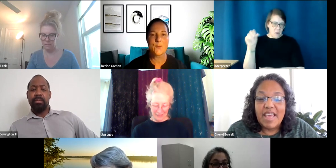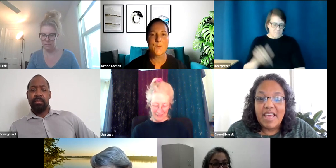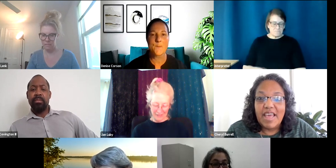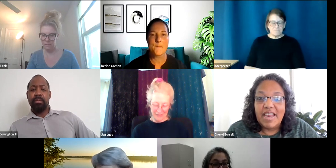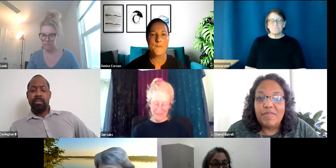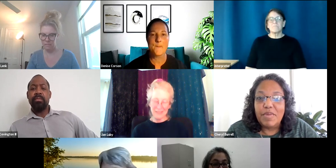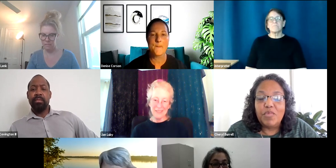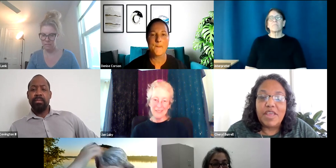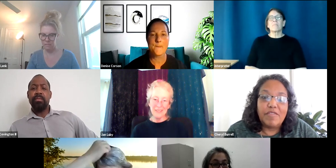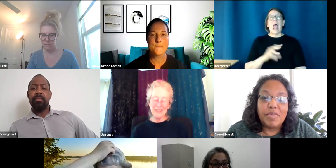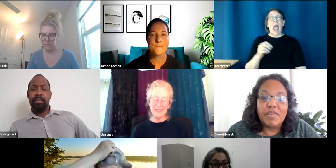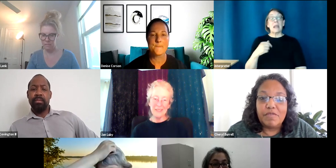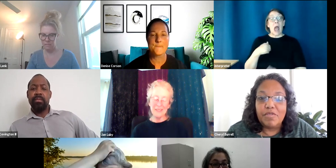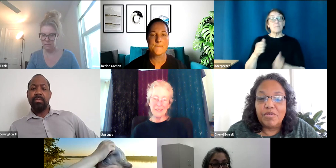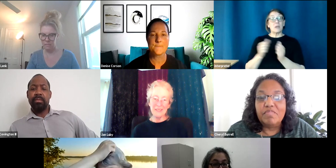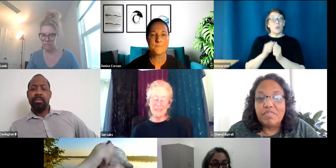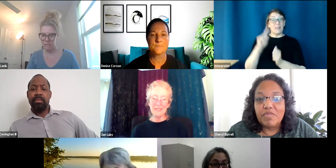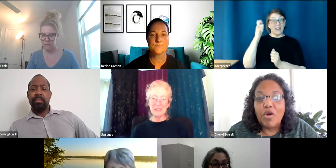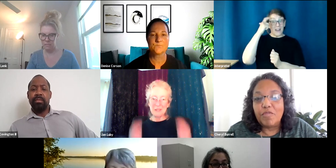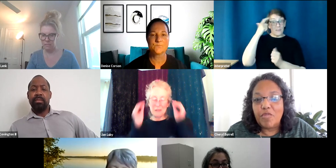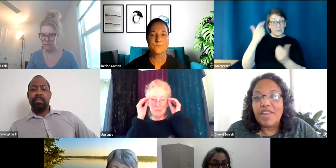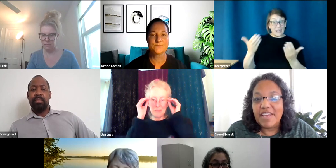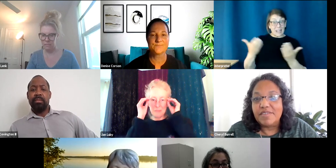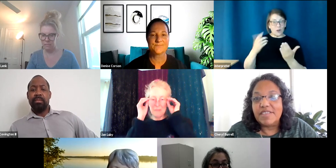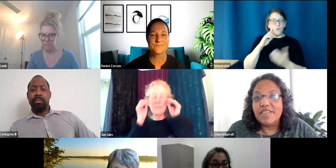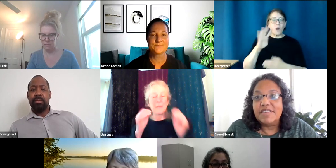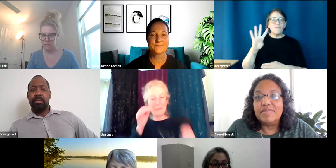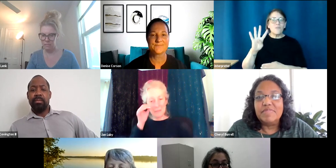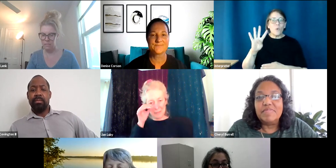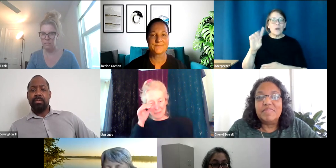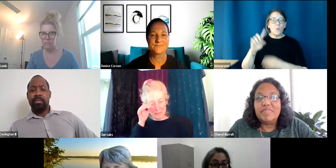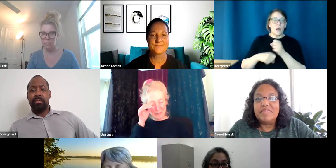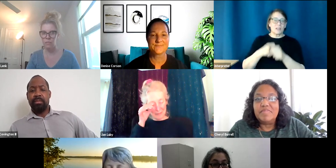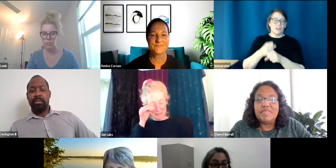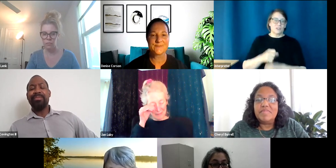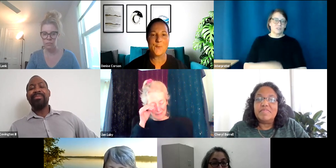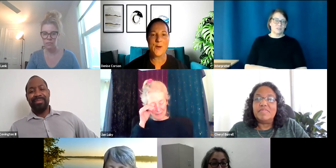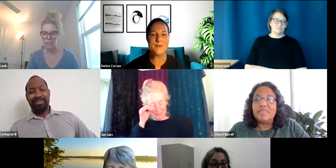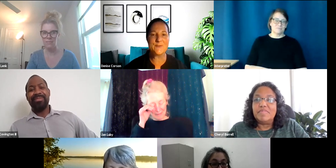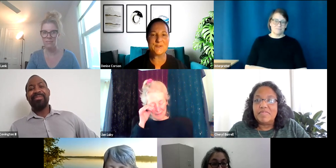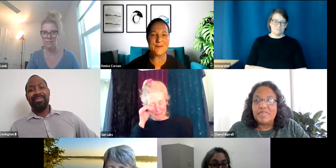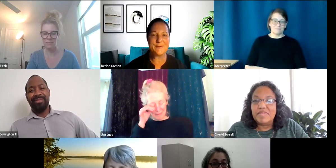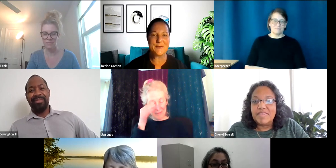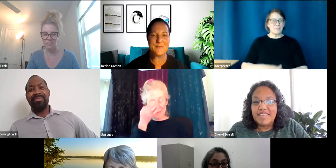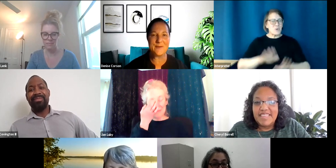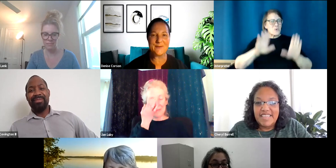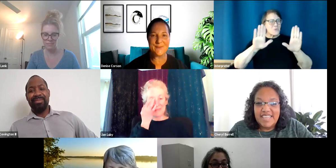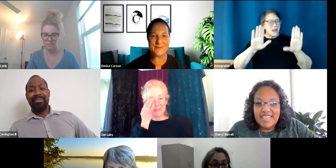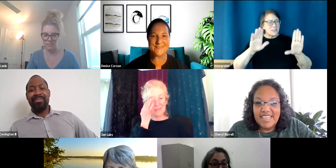And have been with government for over 40 years. Oh, wow. So wonderful Cheryl, you're going to be wonderful for